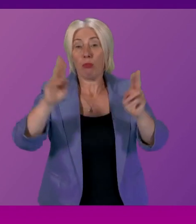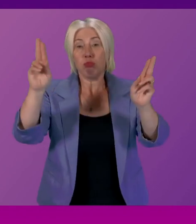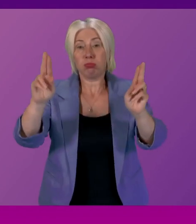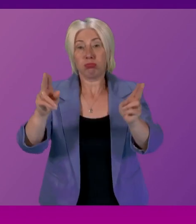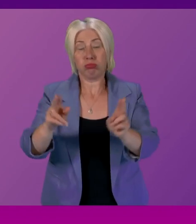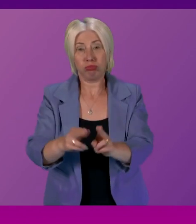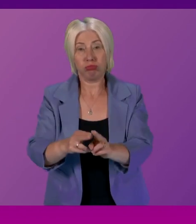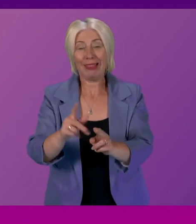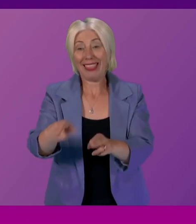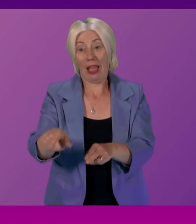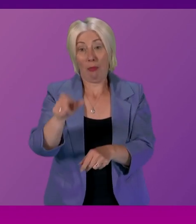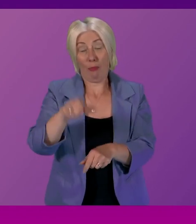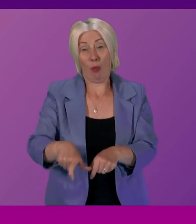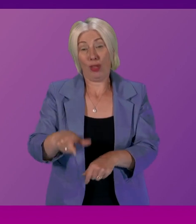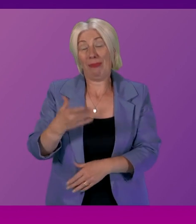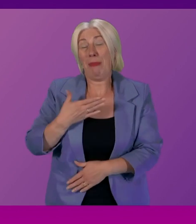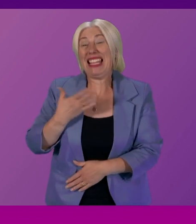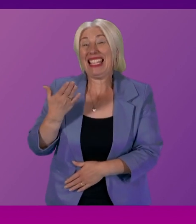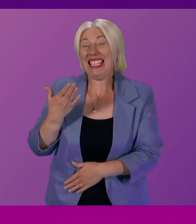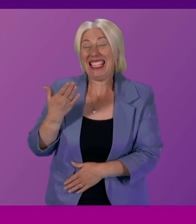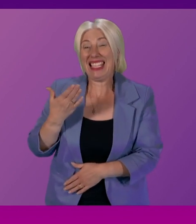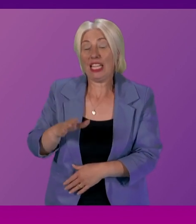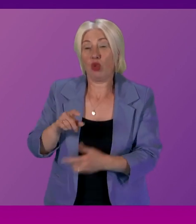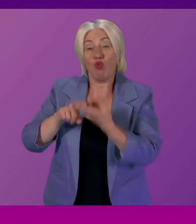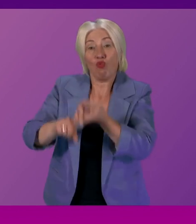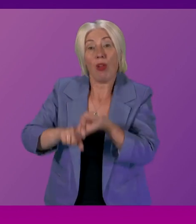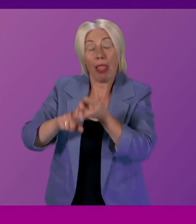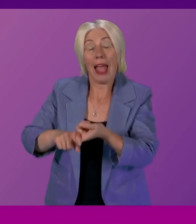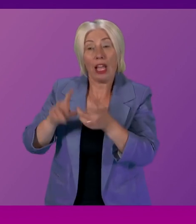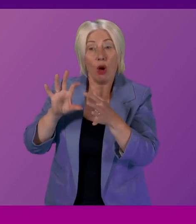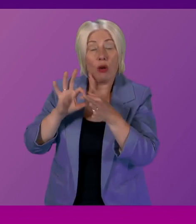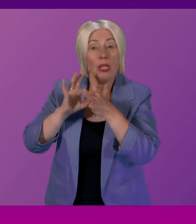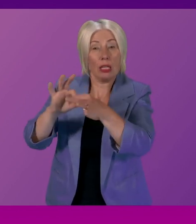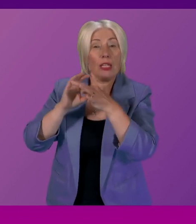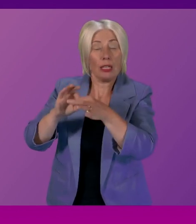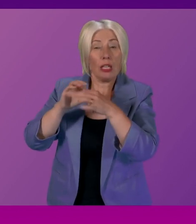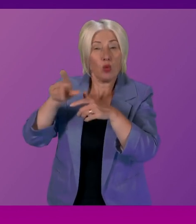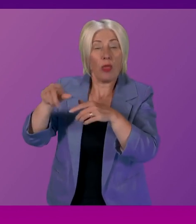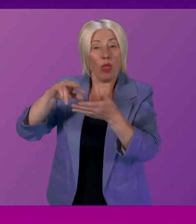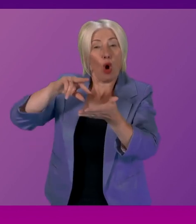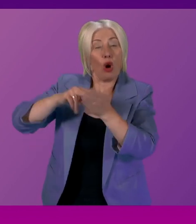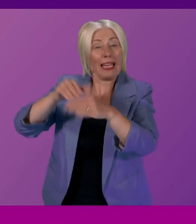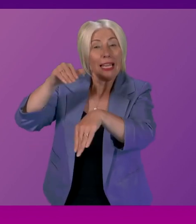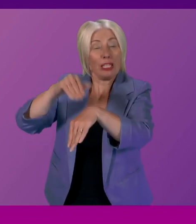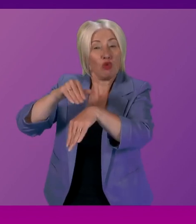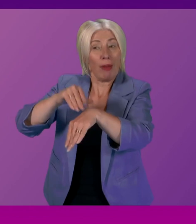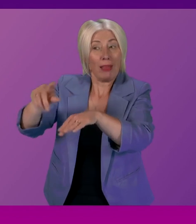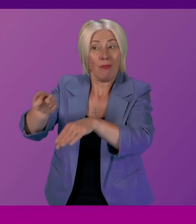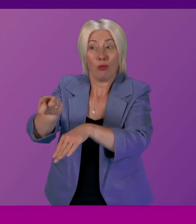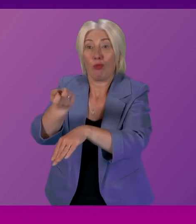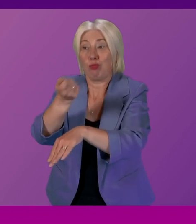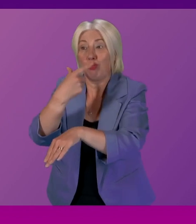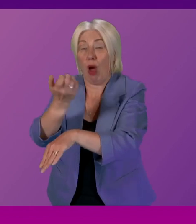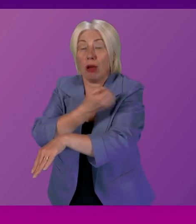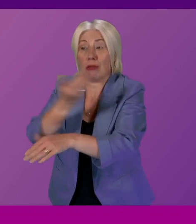the need for individuals to maintain links with organised crime in supplying their drug